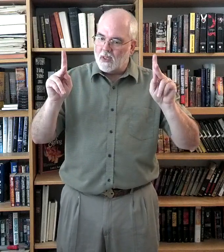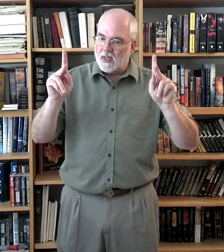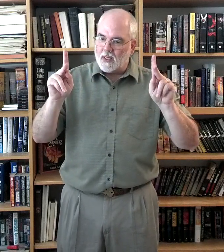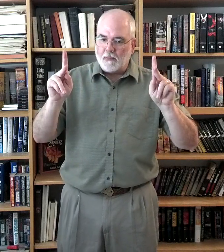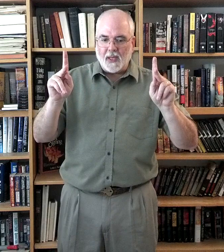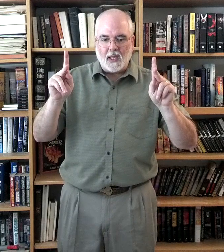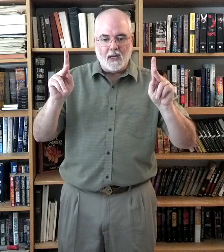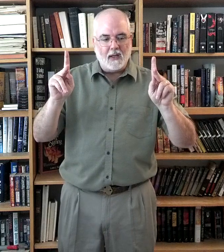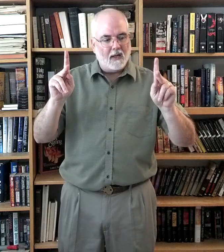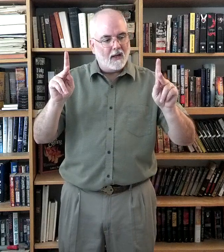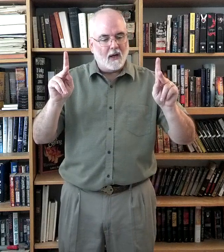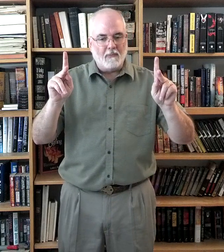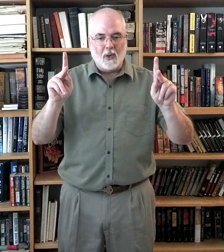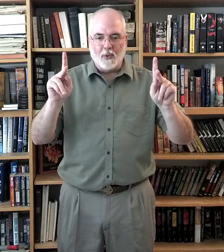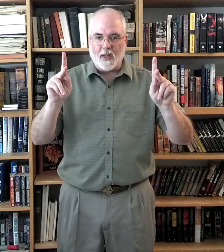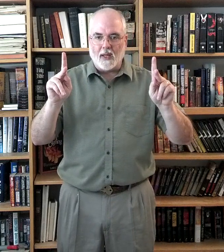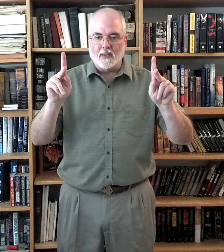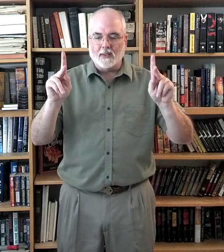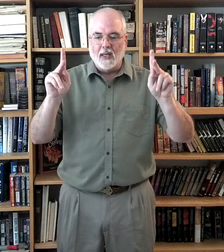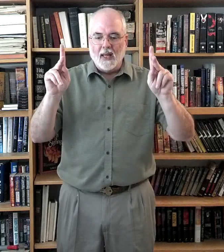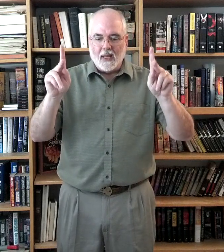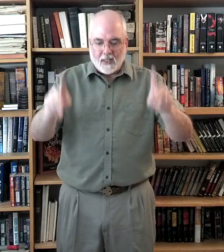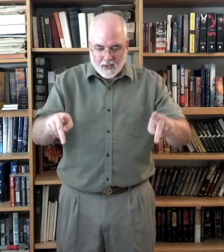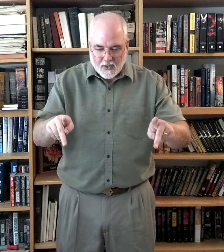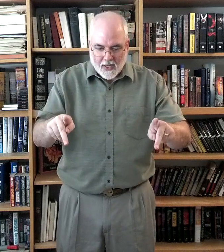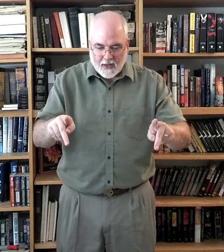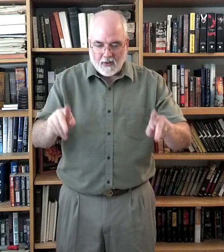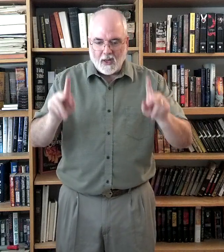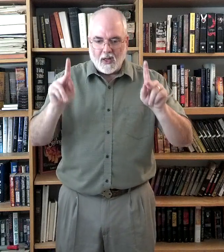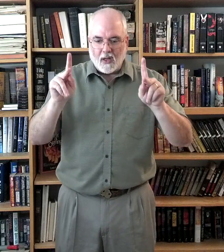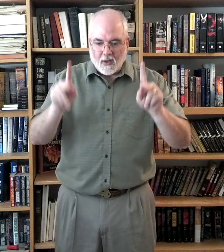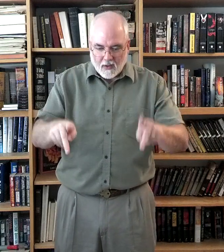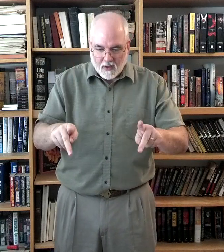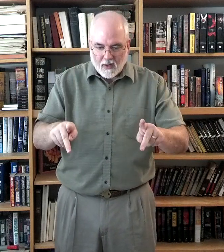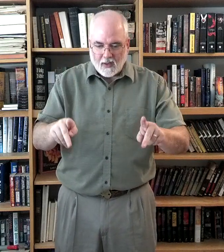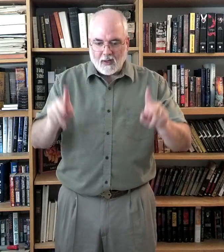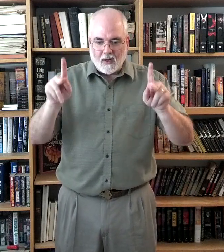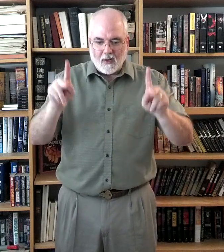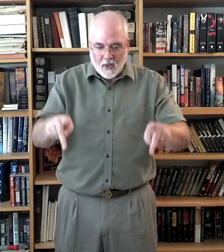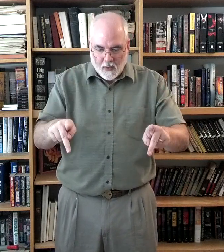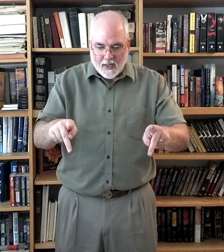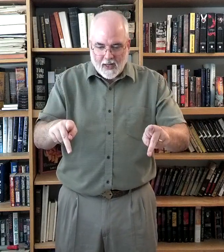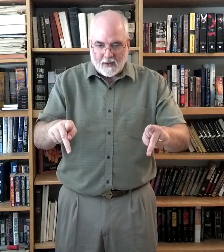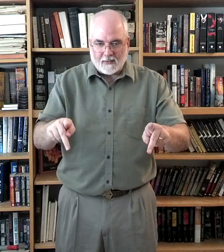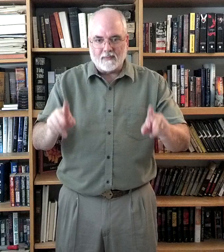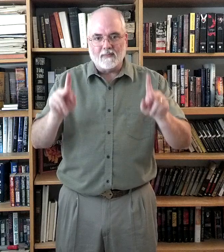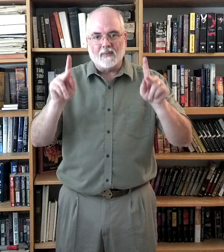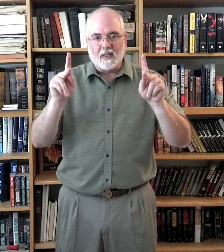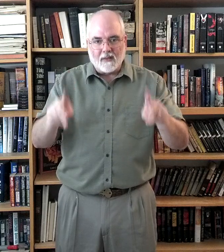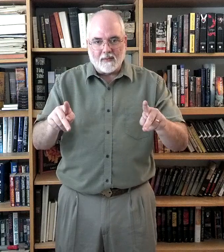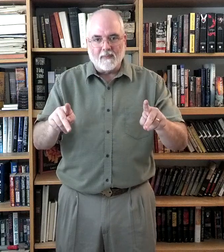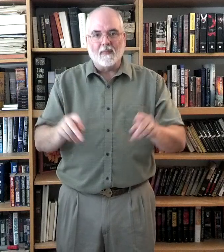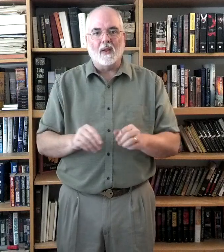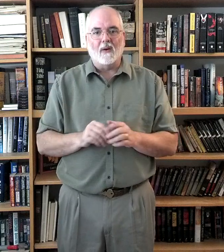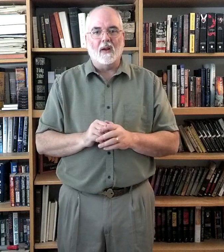is a P on both hands. Just kind of going down. All right?